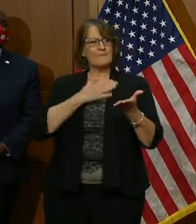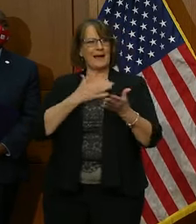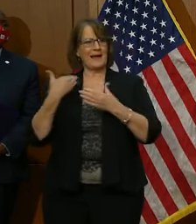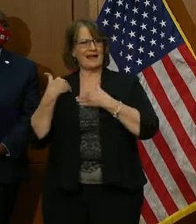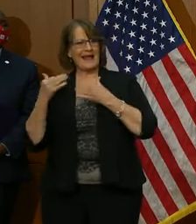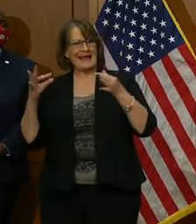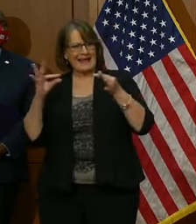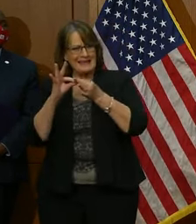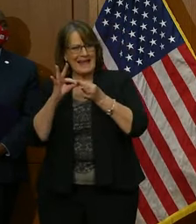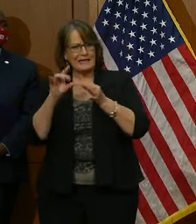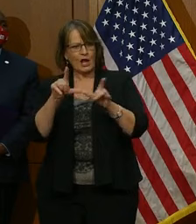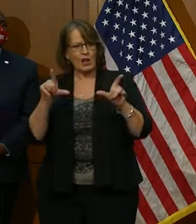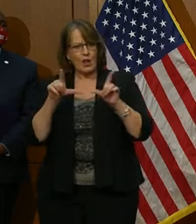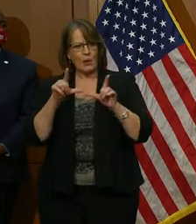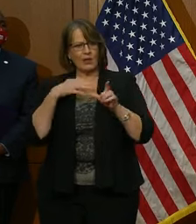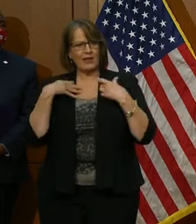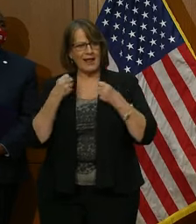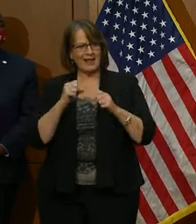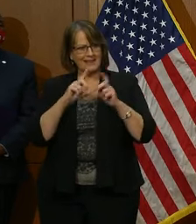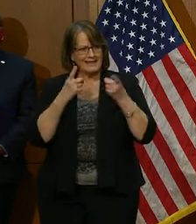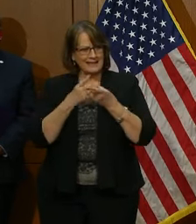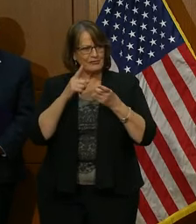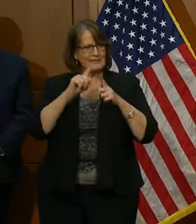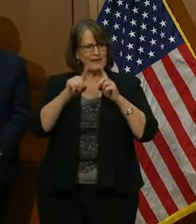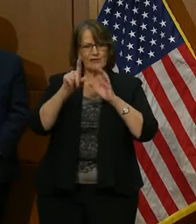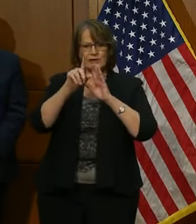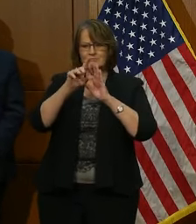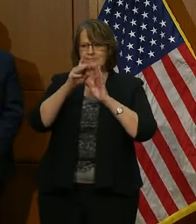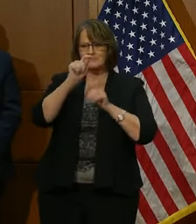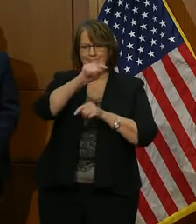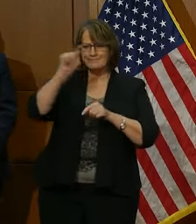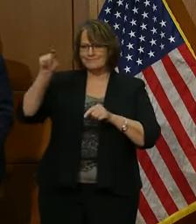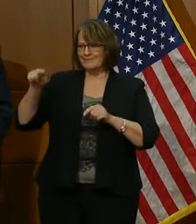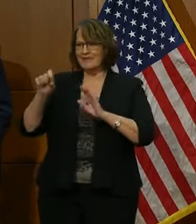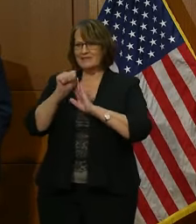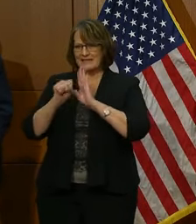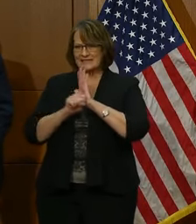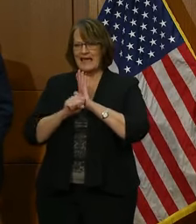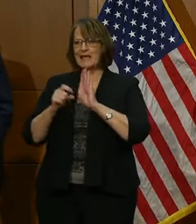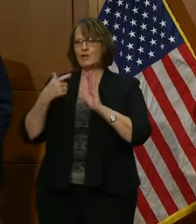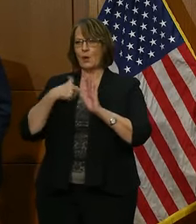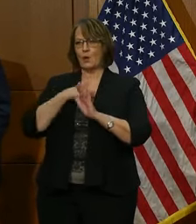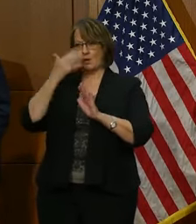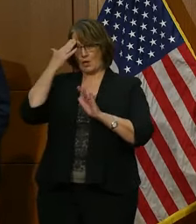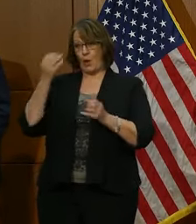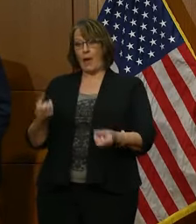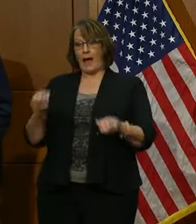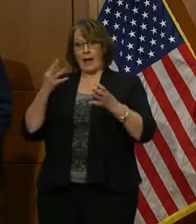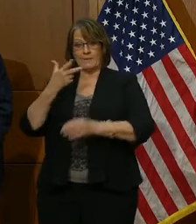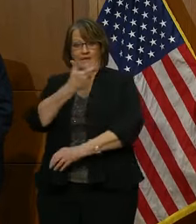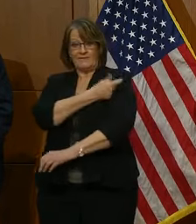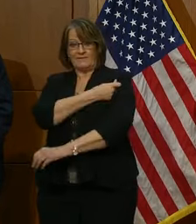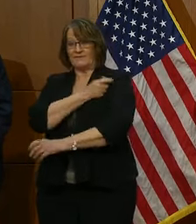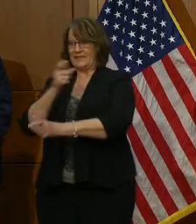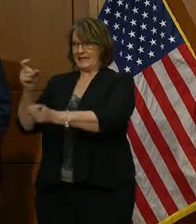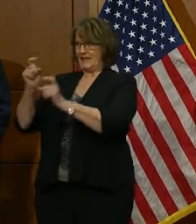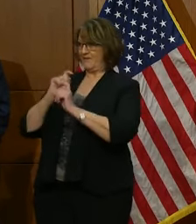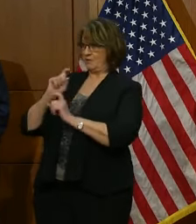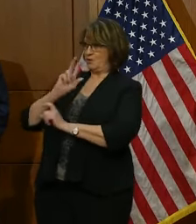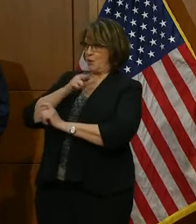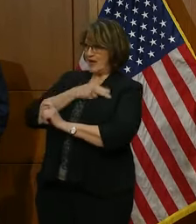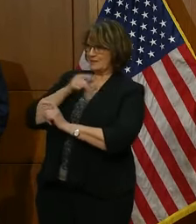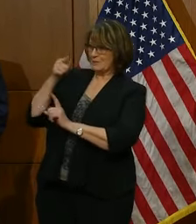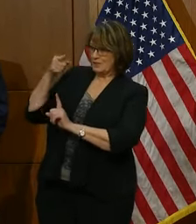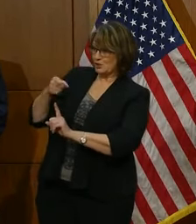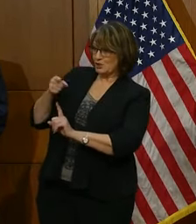districts and the health systems in different parts of the state, making sure that when we know how much vaccine is allocated to certain hospitals and certain health districts,